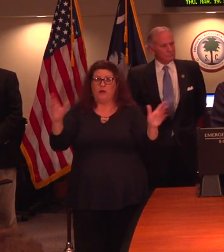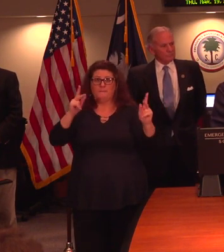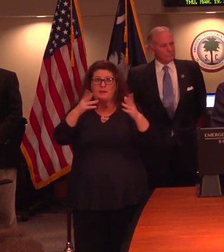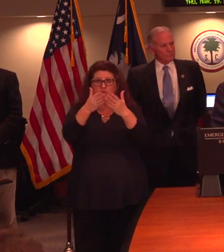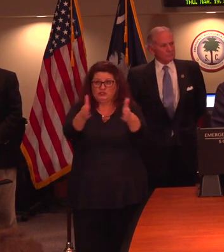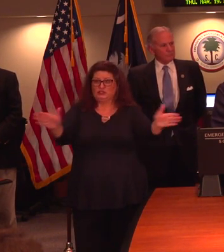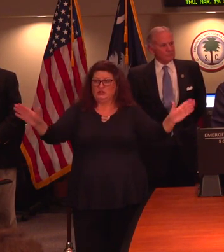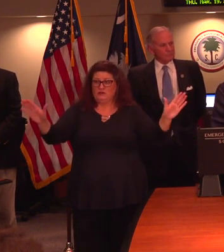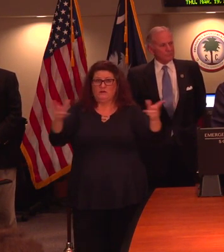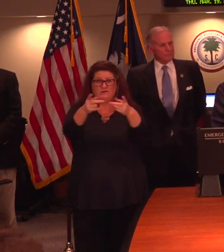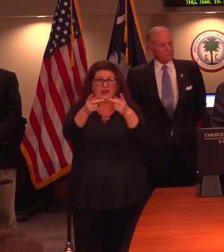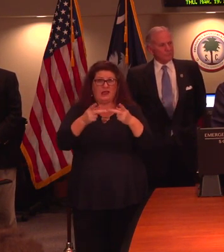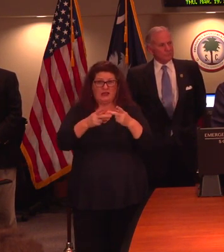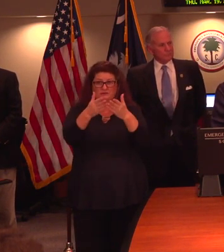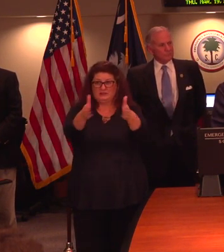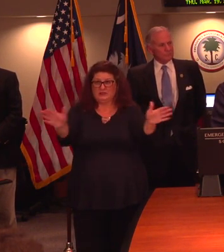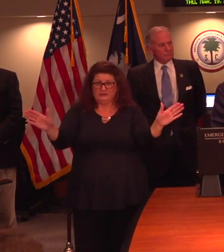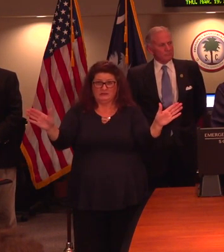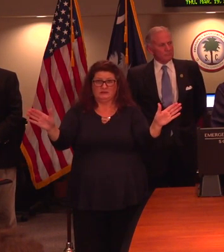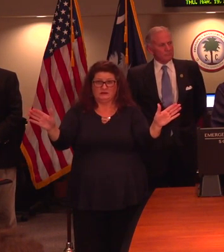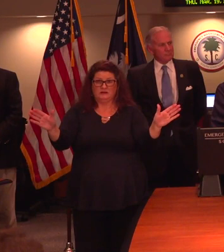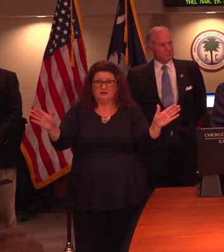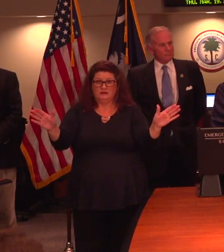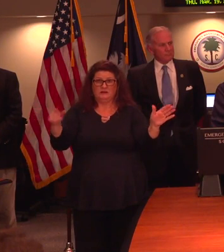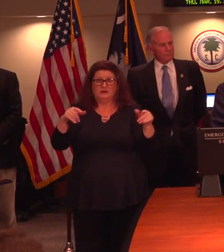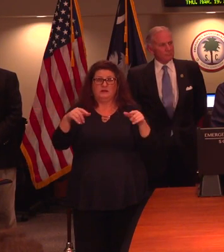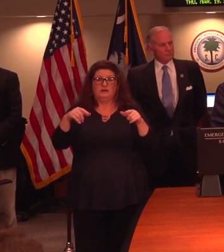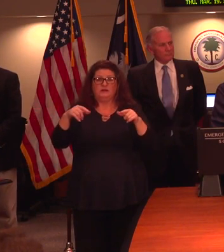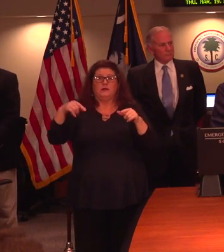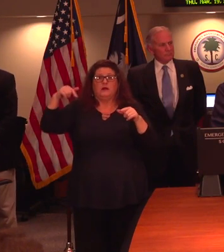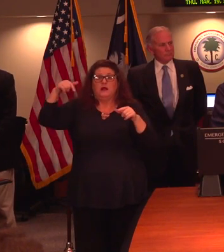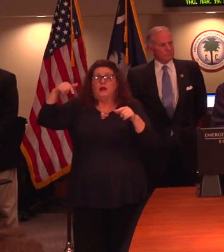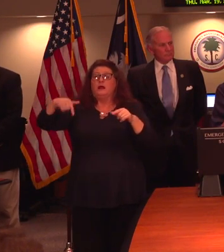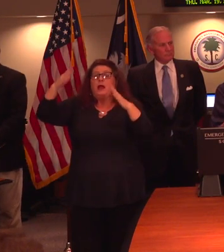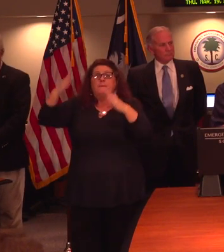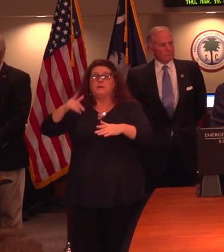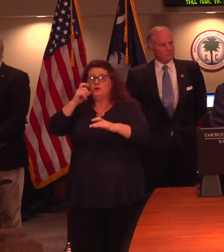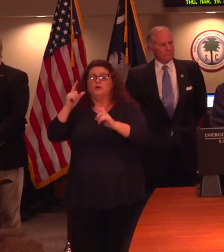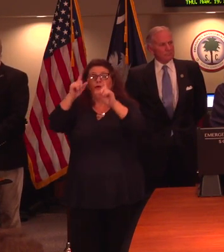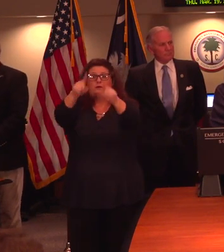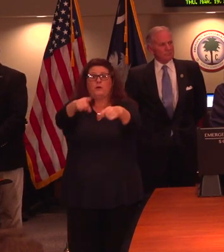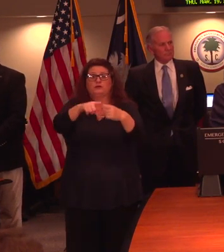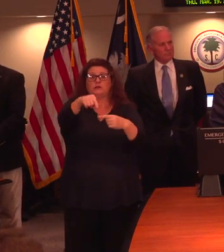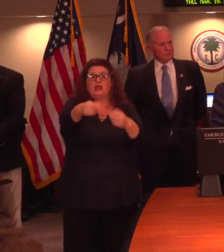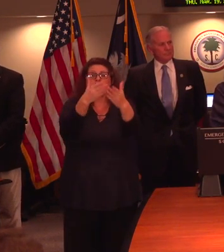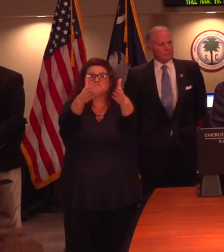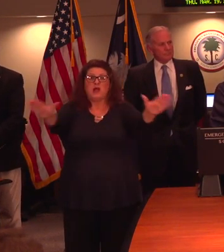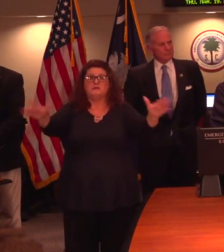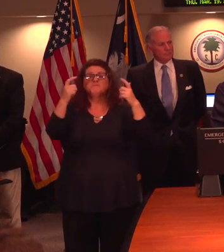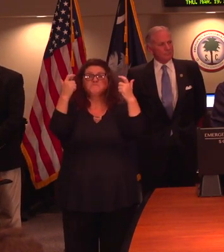where we do not consider individuals who have been in those public places to be at increased risk, we are focusing on the close contacts.